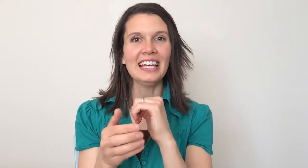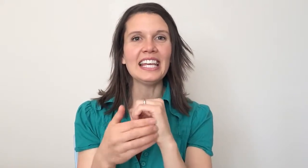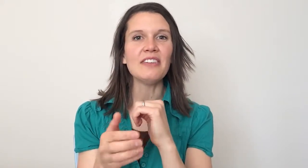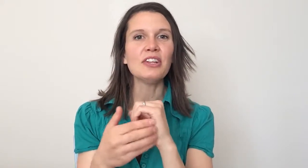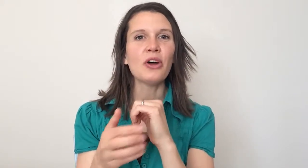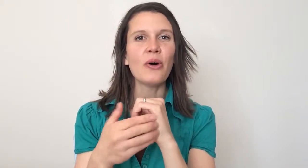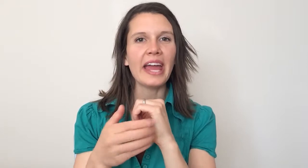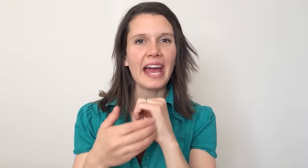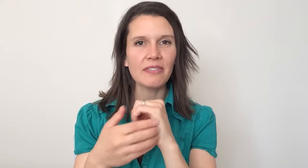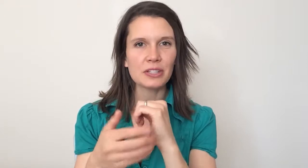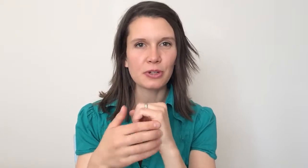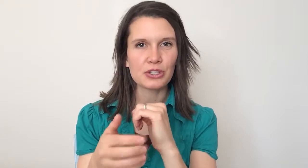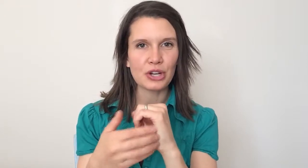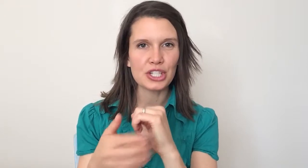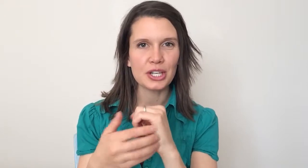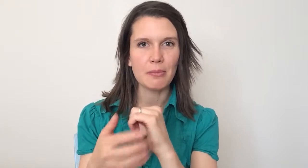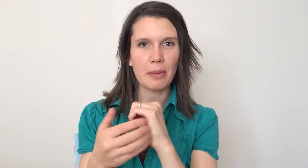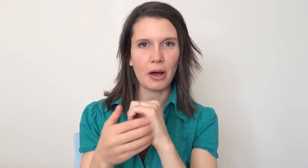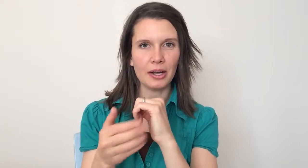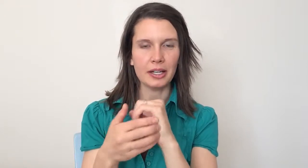Even though I have this frustration in my body,